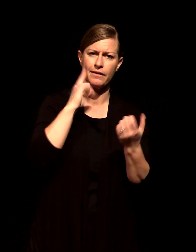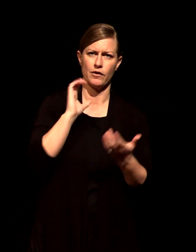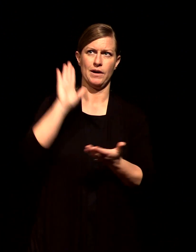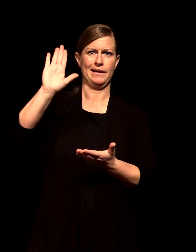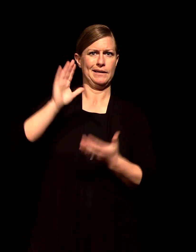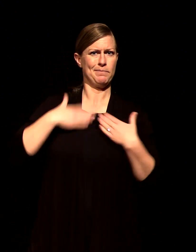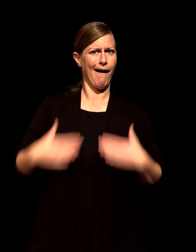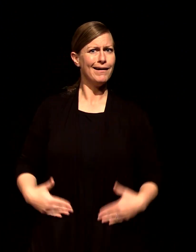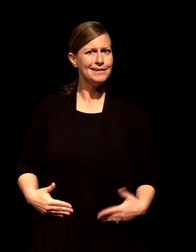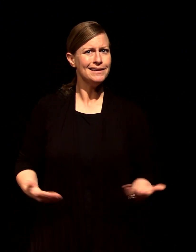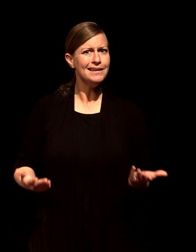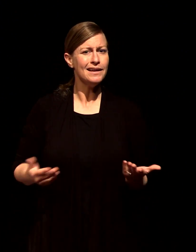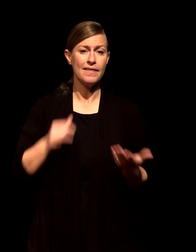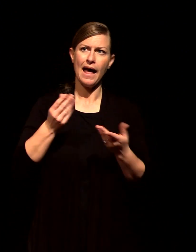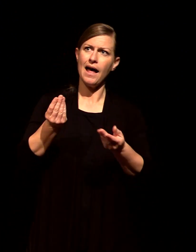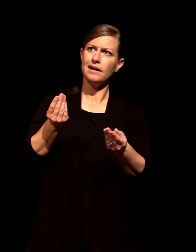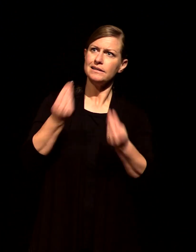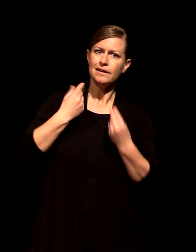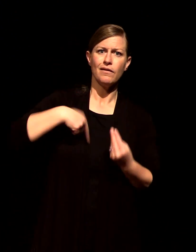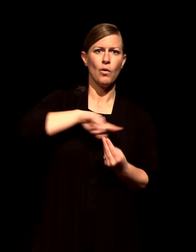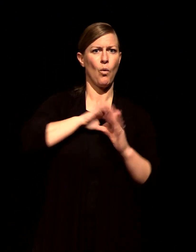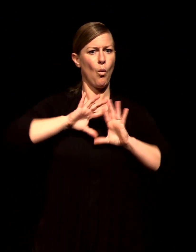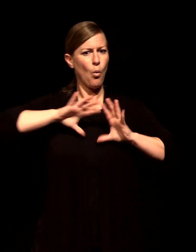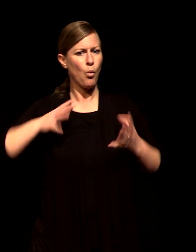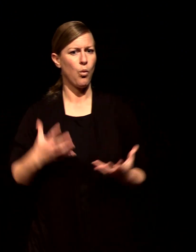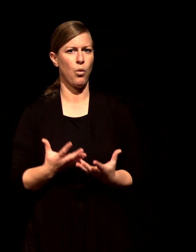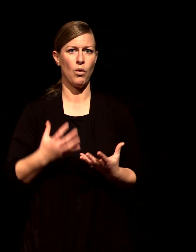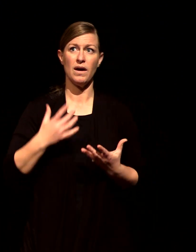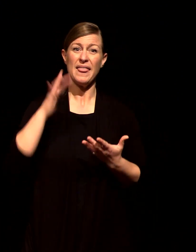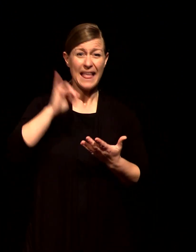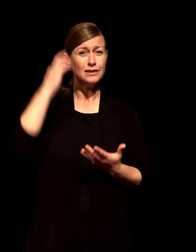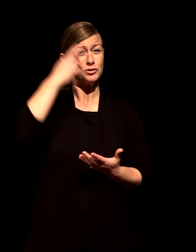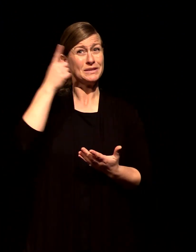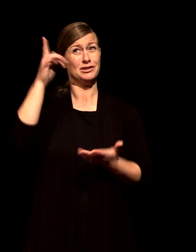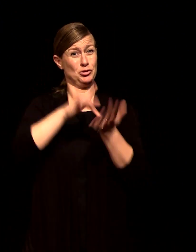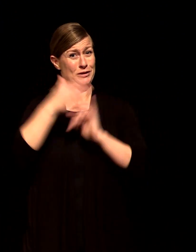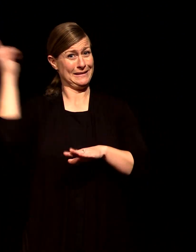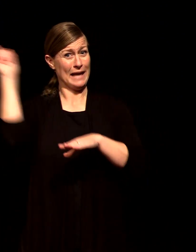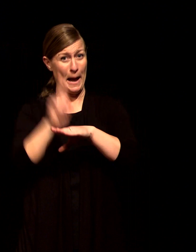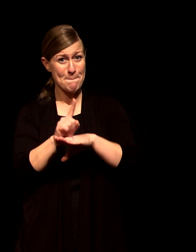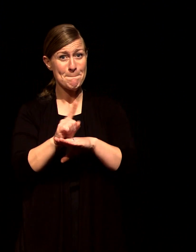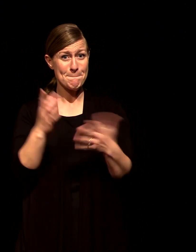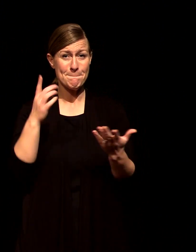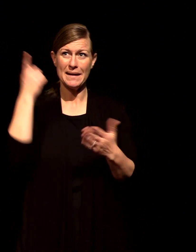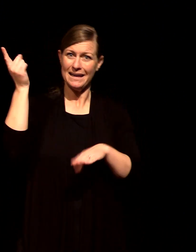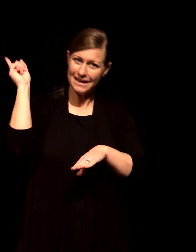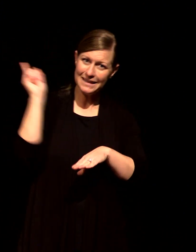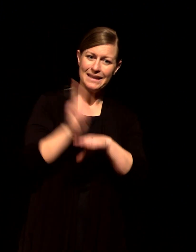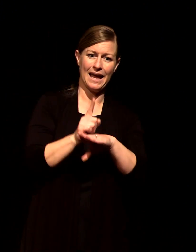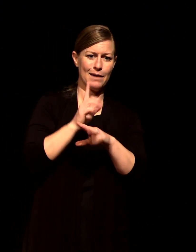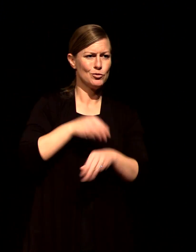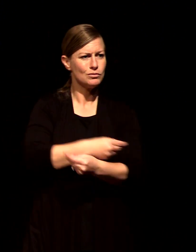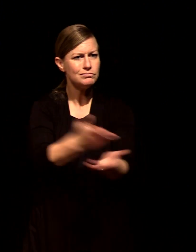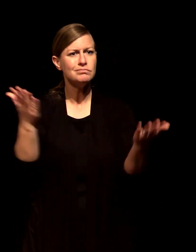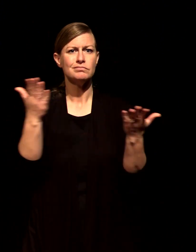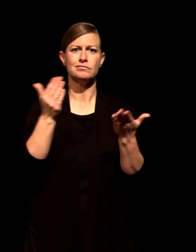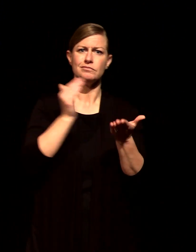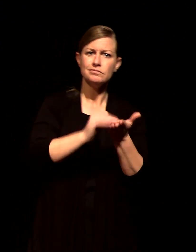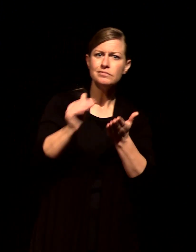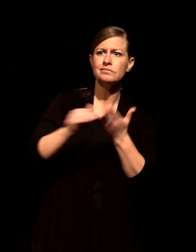salvation Jesus came for our restoration he sacrificed himself for our sanctification he came to unbind us from the things that